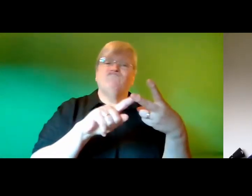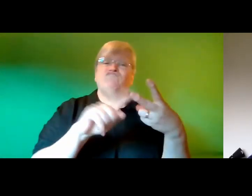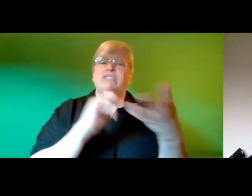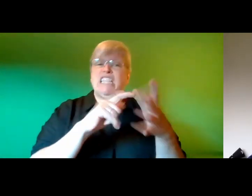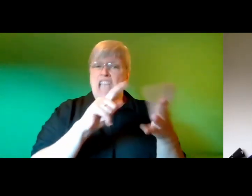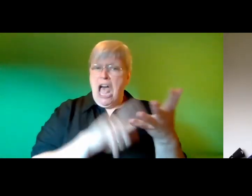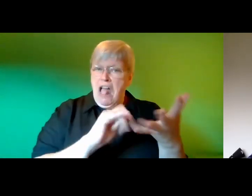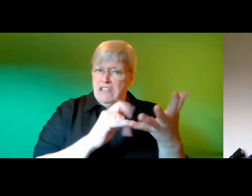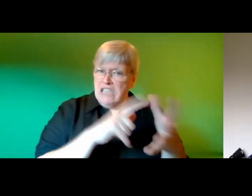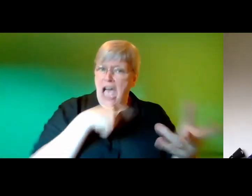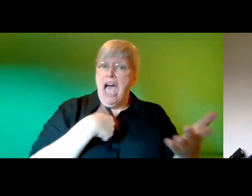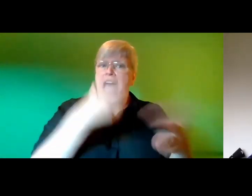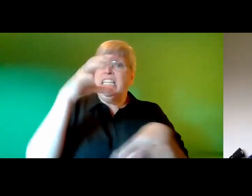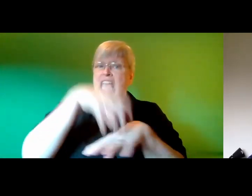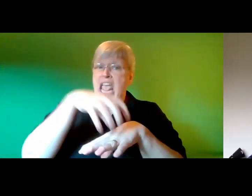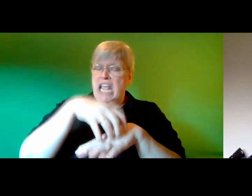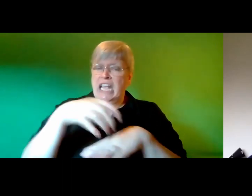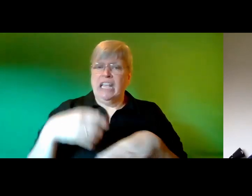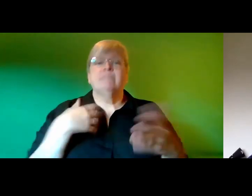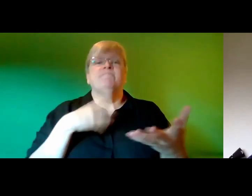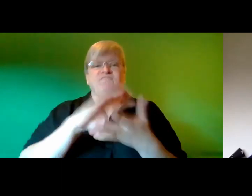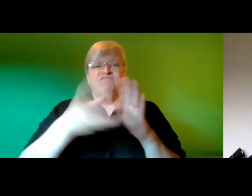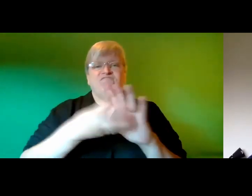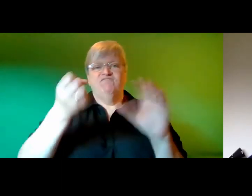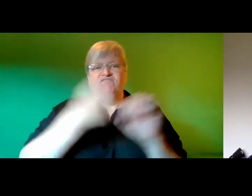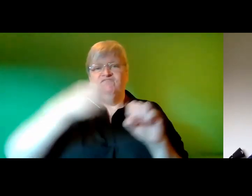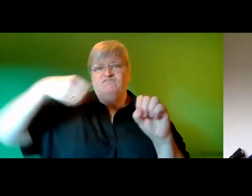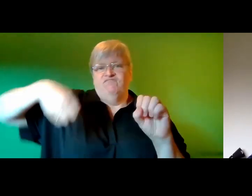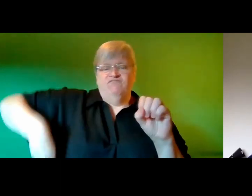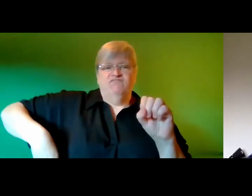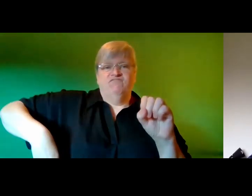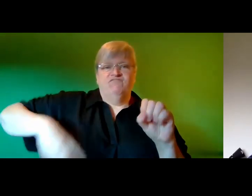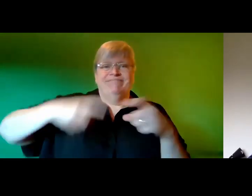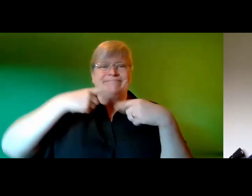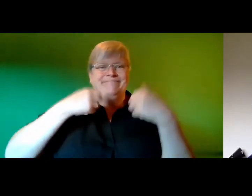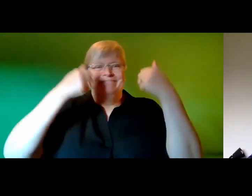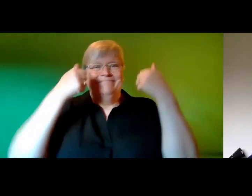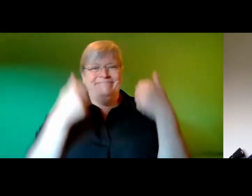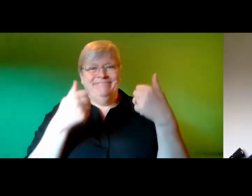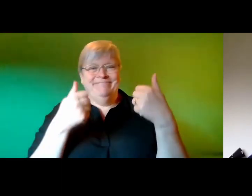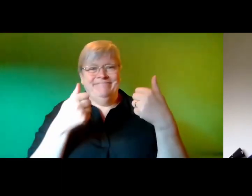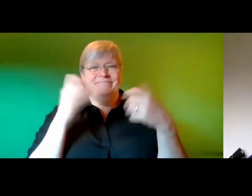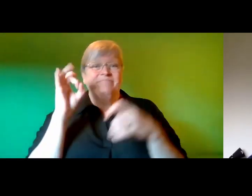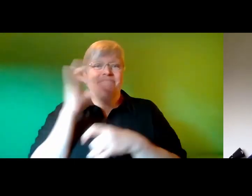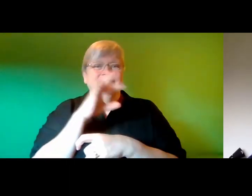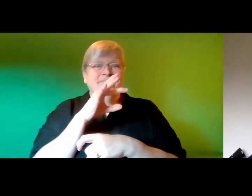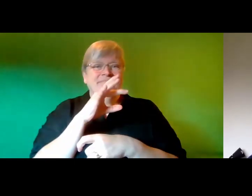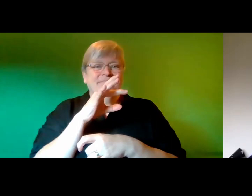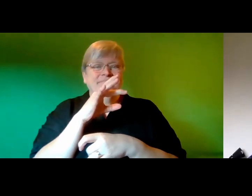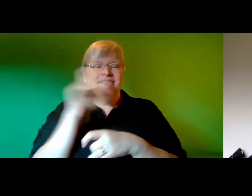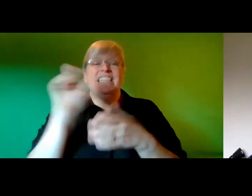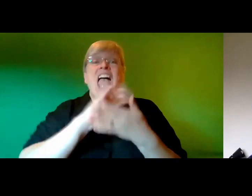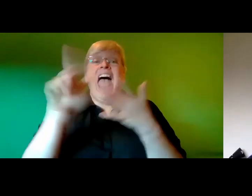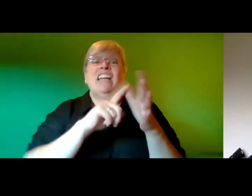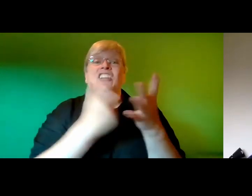he reads james crumples up the paper between his hands smiles and flicks it dramatically at charlie's shoulder